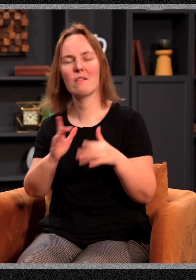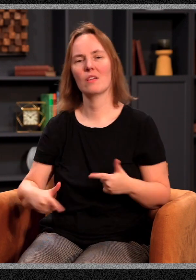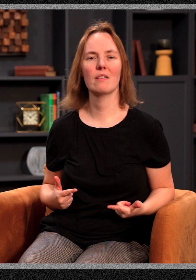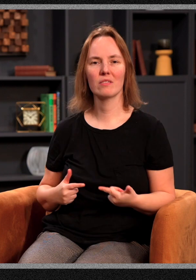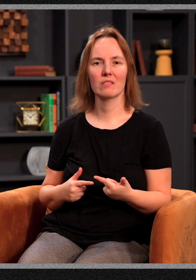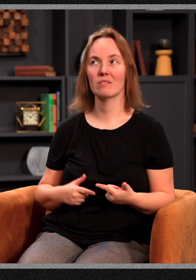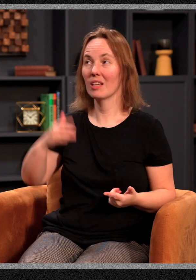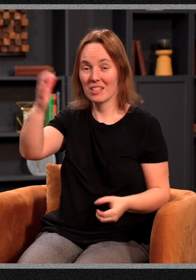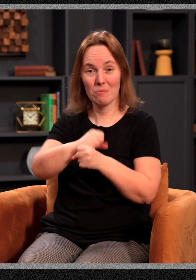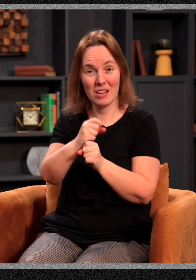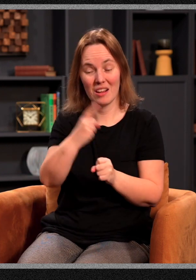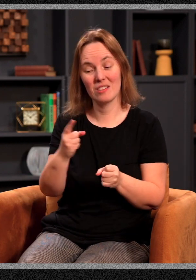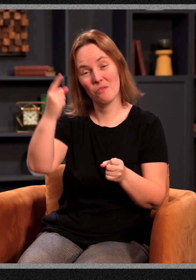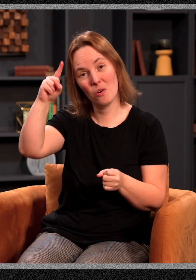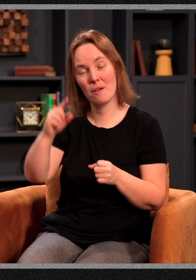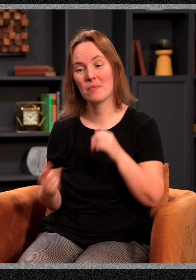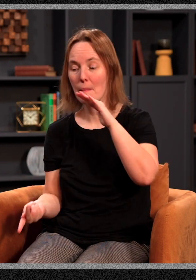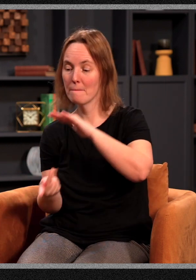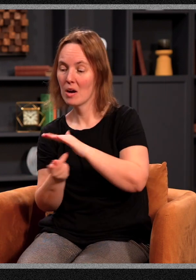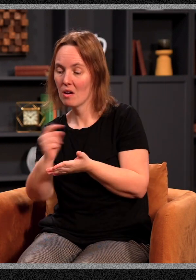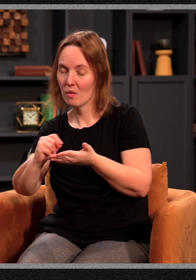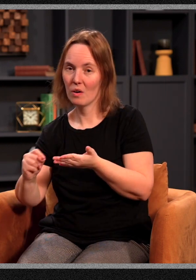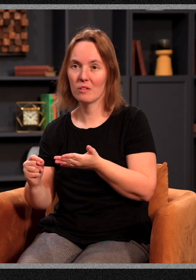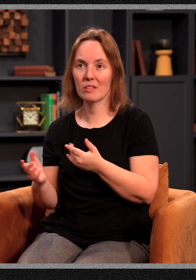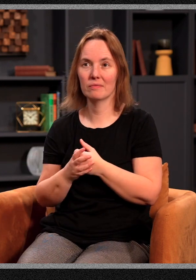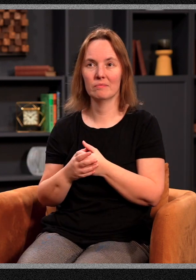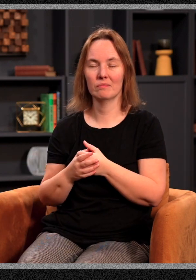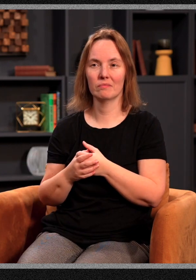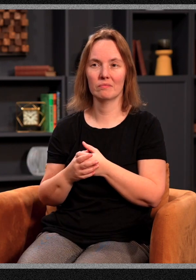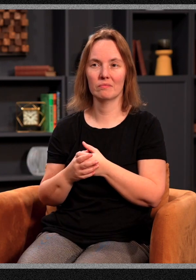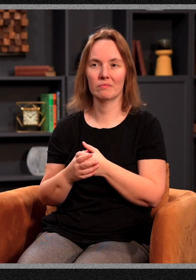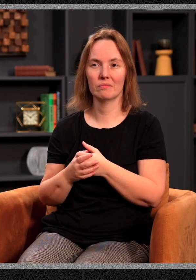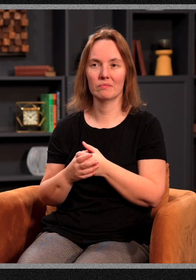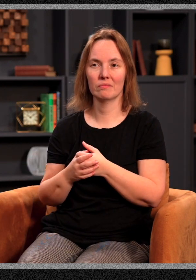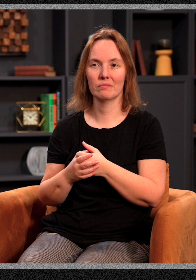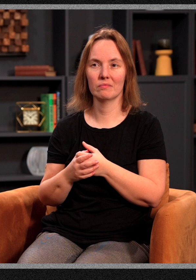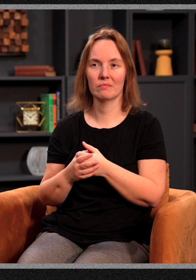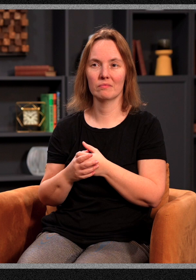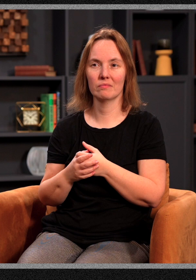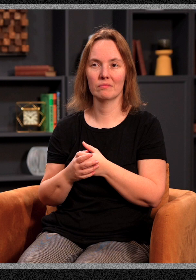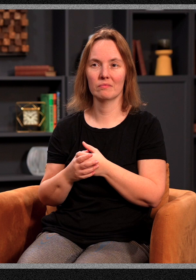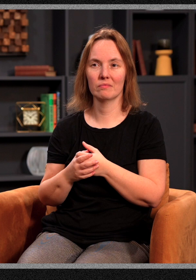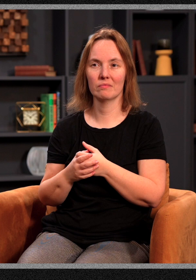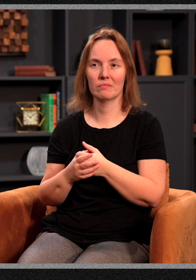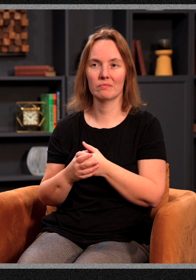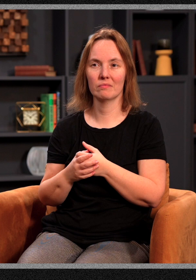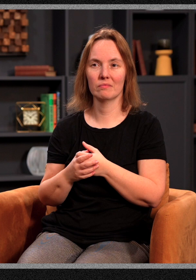life that I've made you for. In fact, Paul wrote to the Thessalonians, he said, for our gospel did not come to you in word only, but also